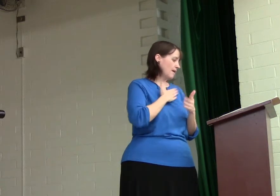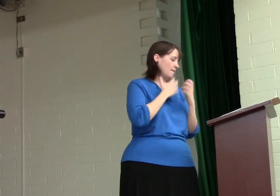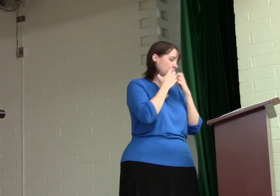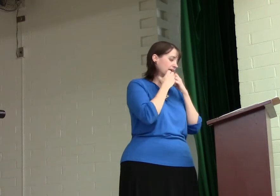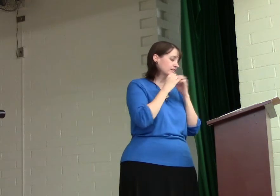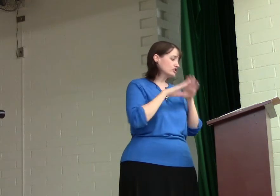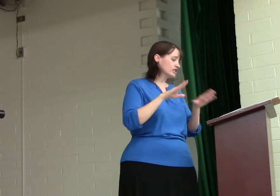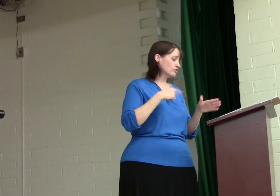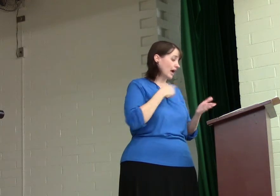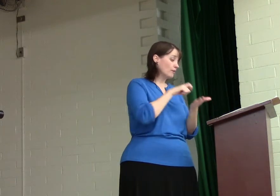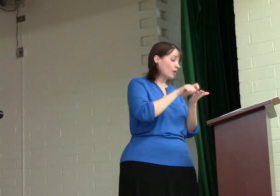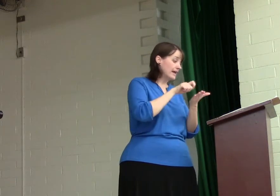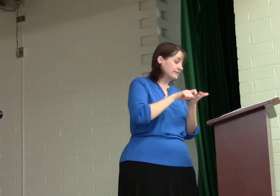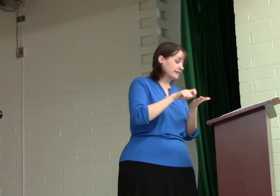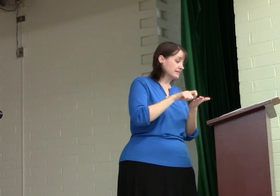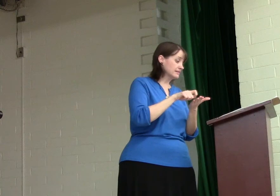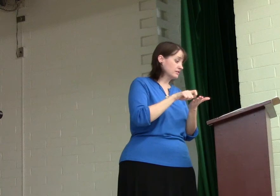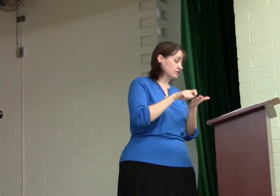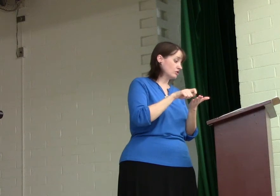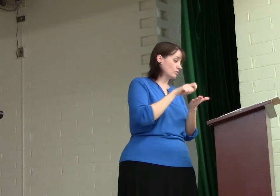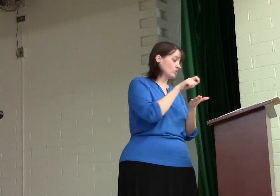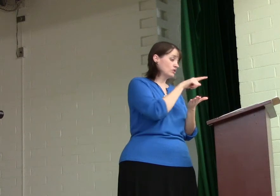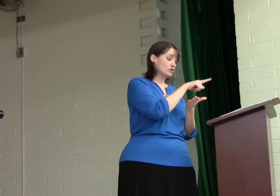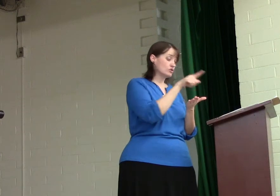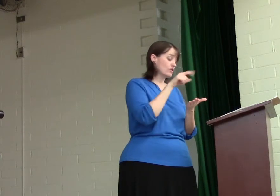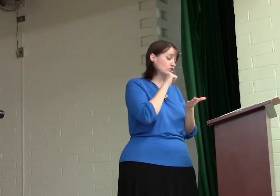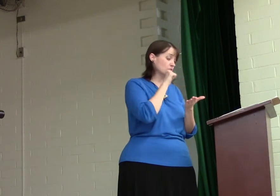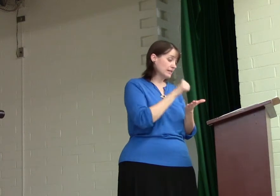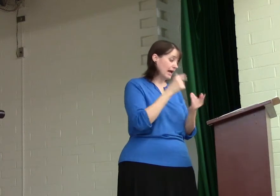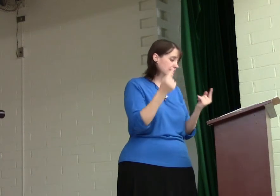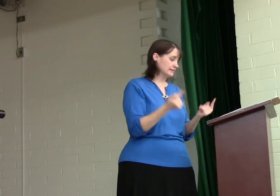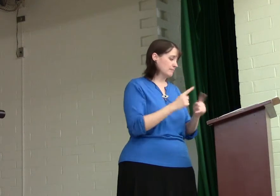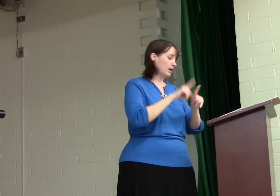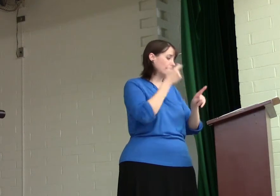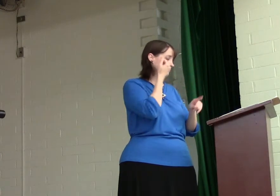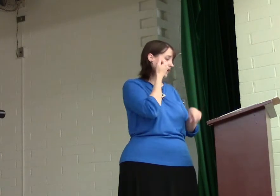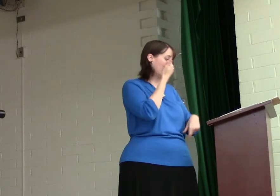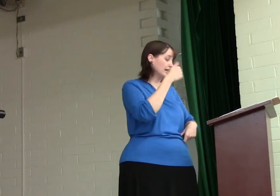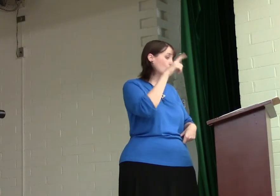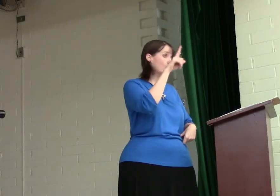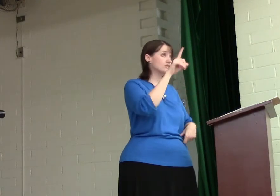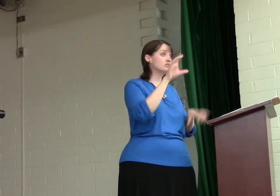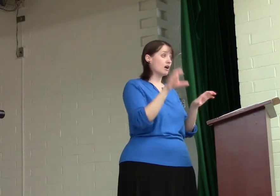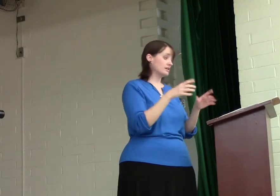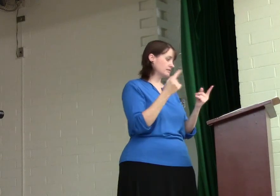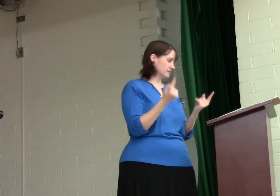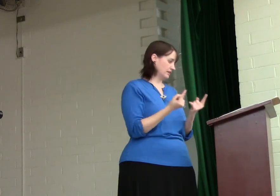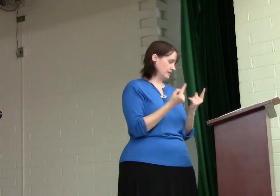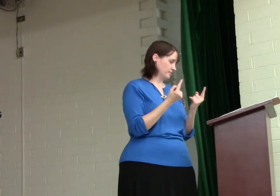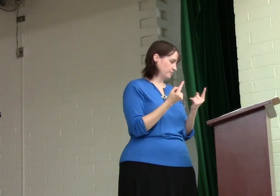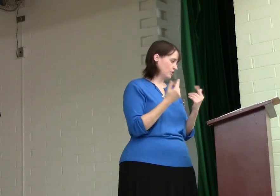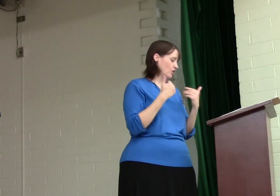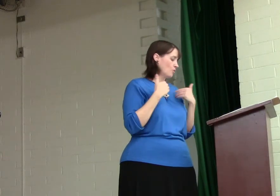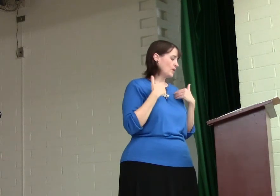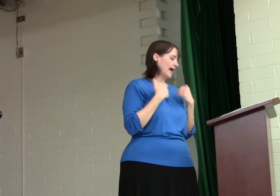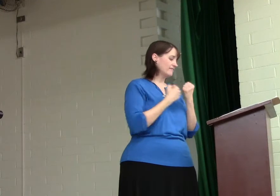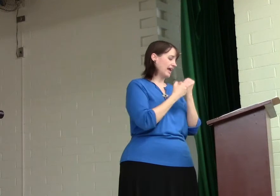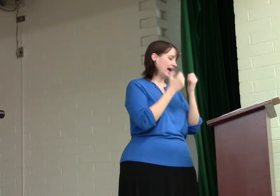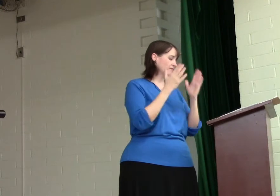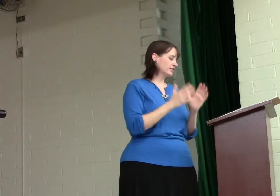My dear children, I write this to you so that you will not sin, but if anyone does sin, we have an advocate